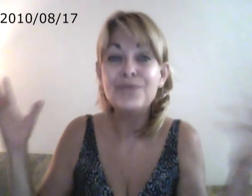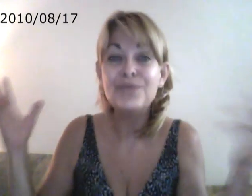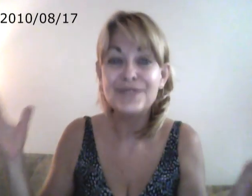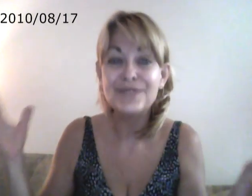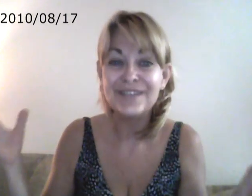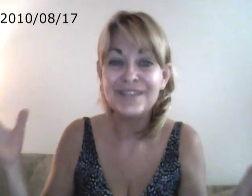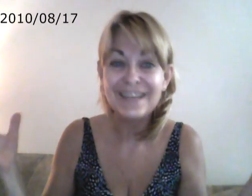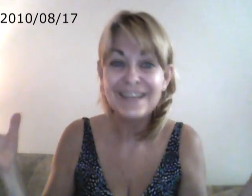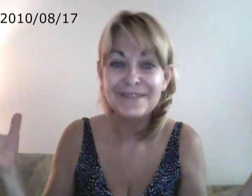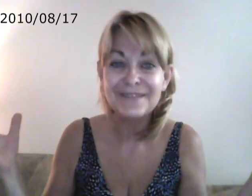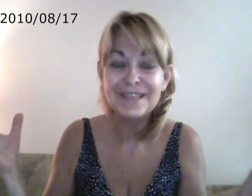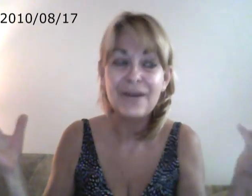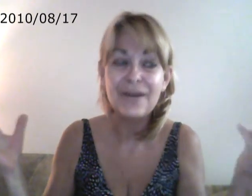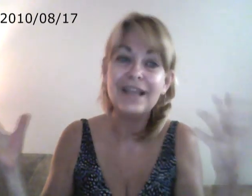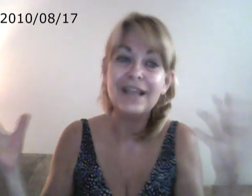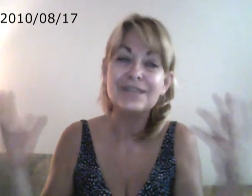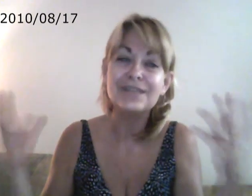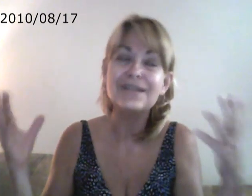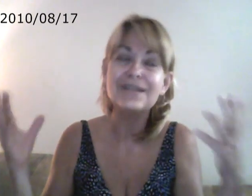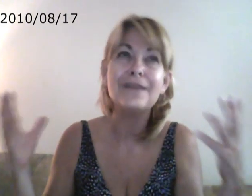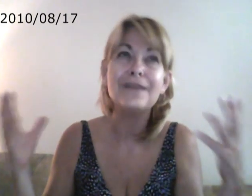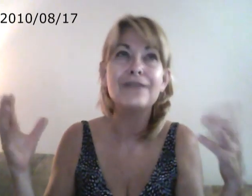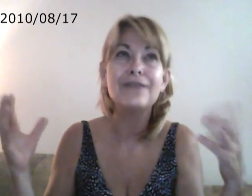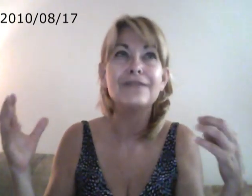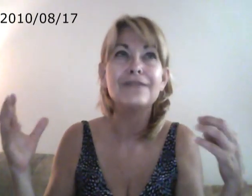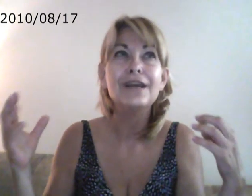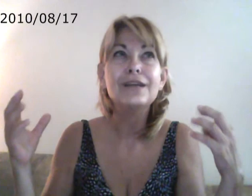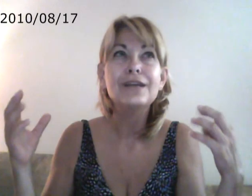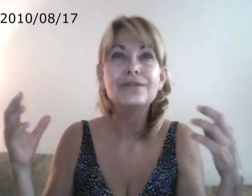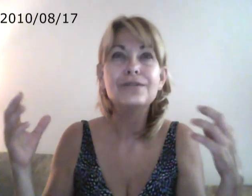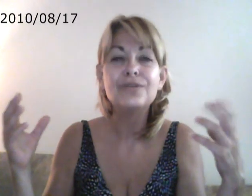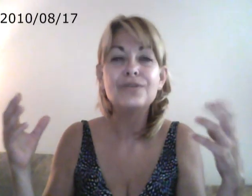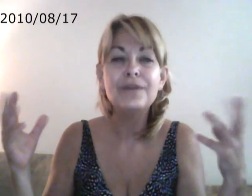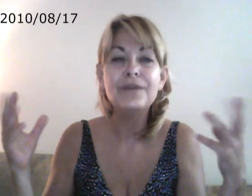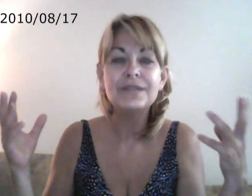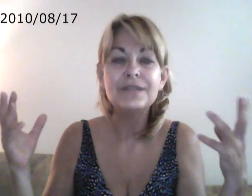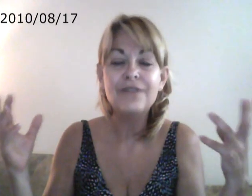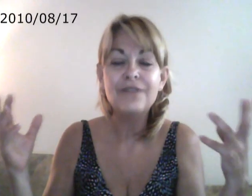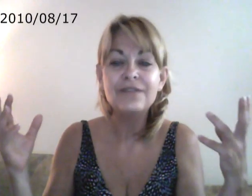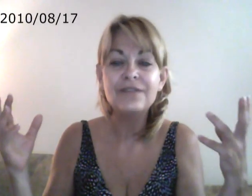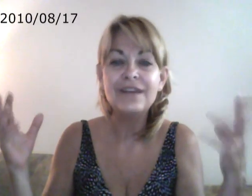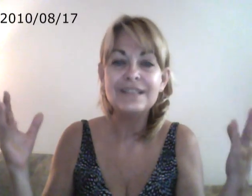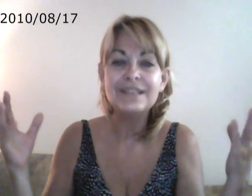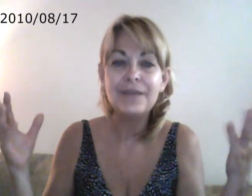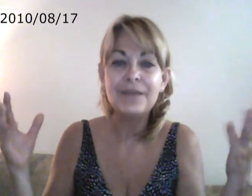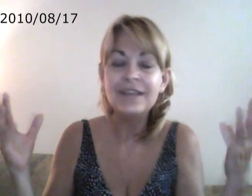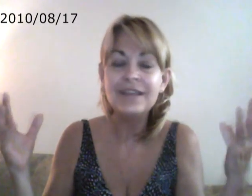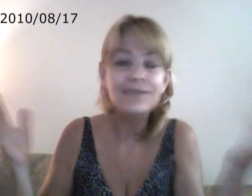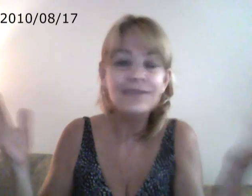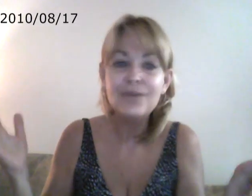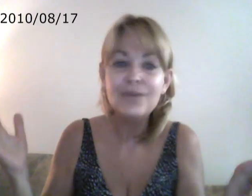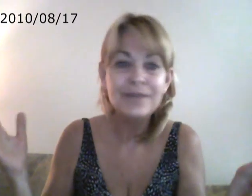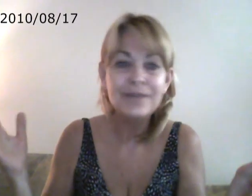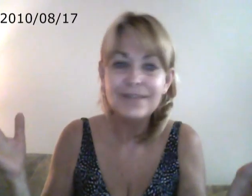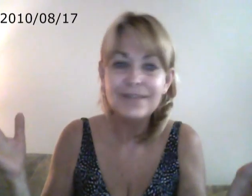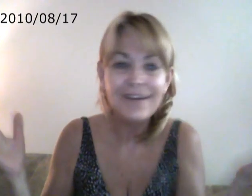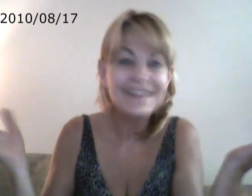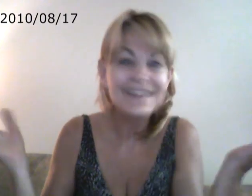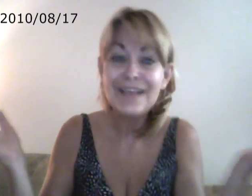personal gifts. So it's not a matter of, you know, do you want to be a savant or not and is it a bad thing. If you don't want to be a savant, that's